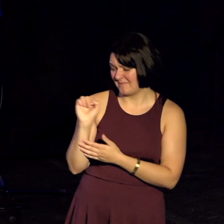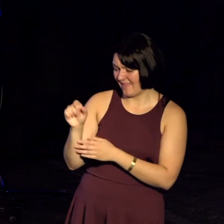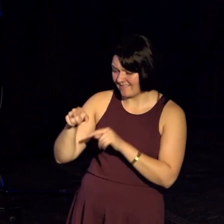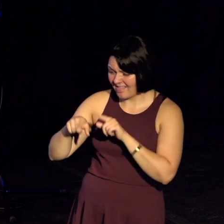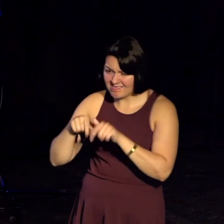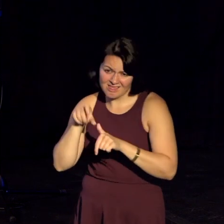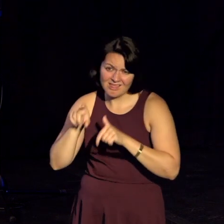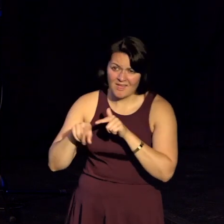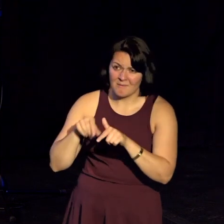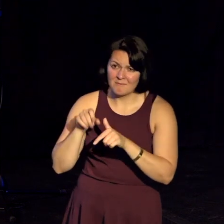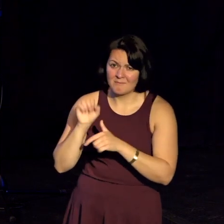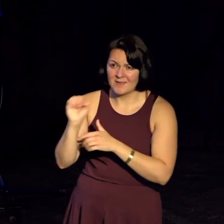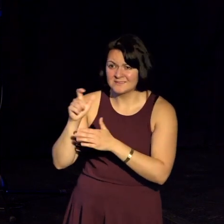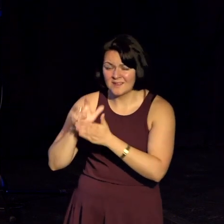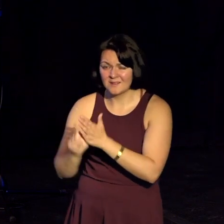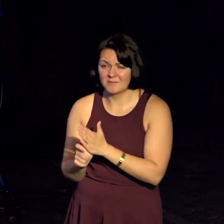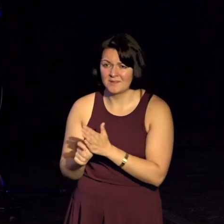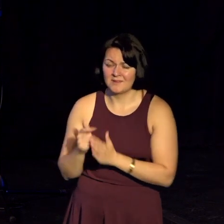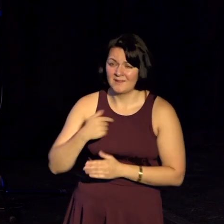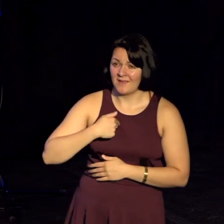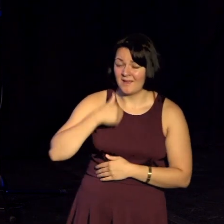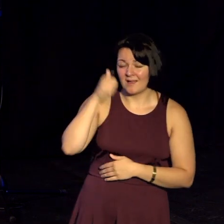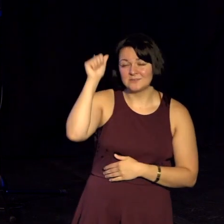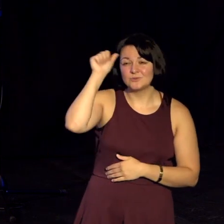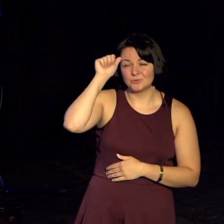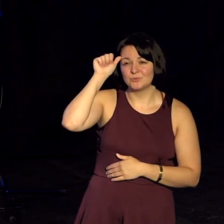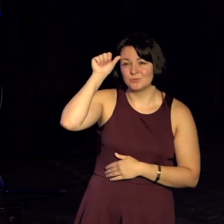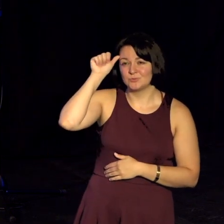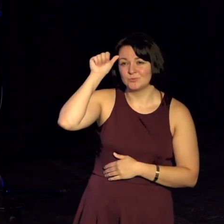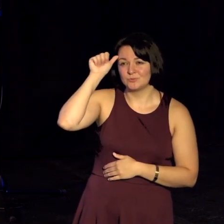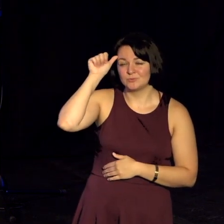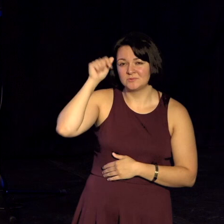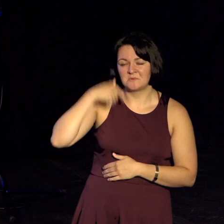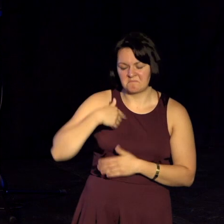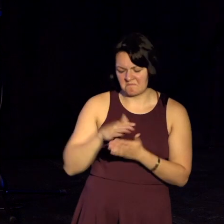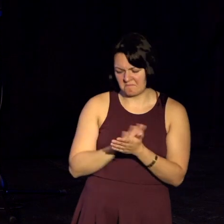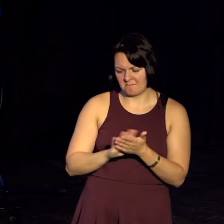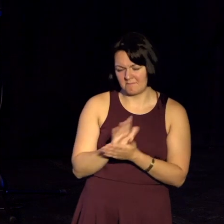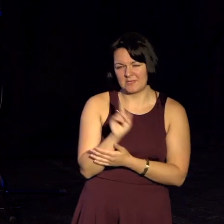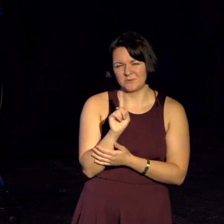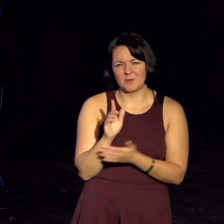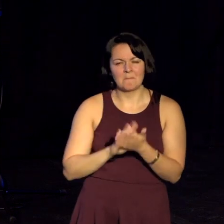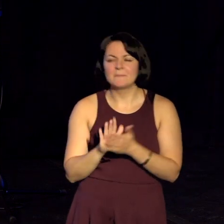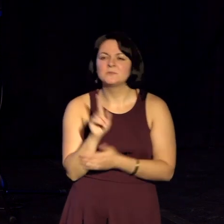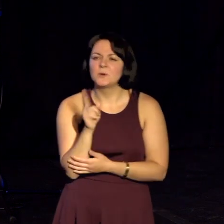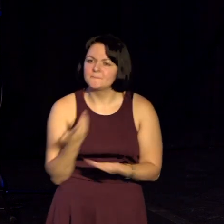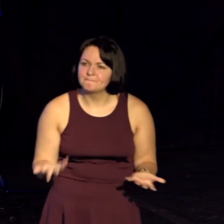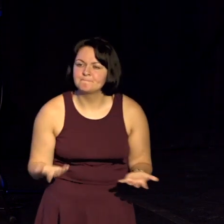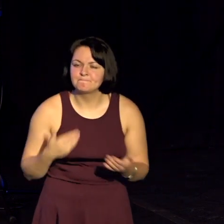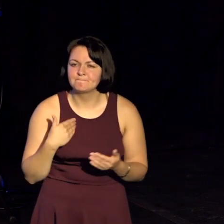or his disability. It's because I knew, I knew what that limp meant. And here's what it meant. It meant